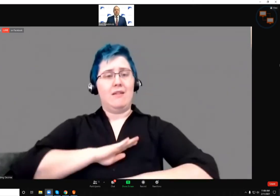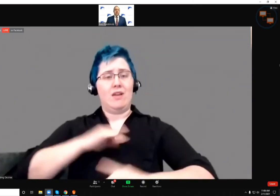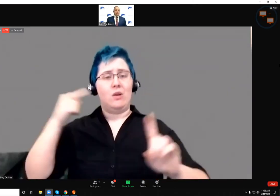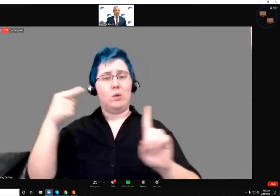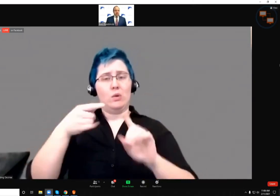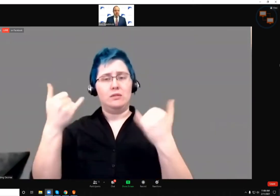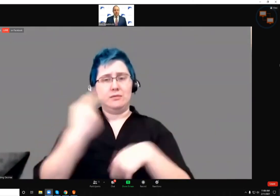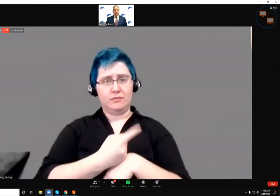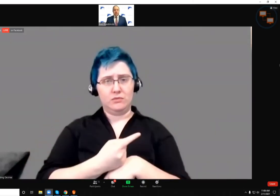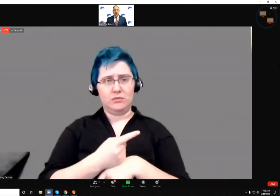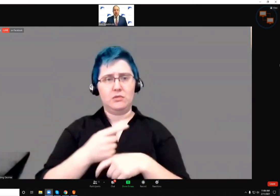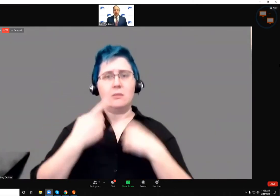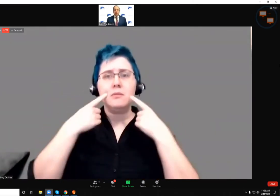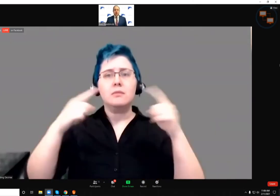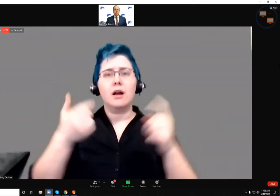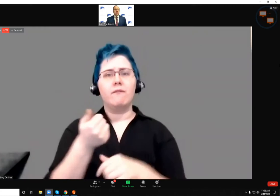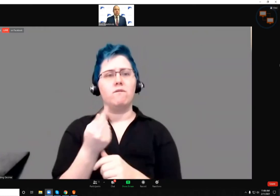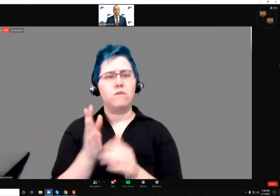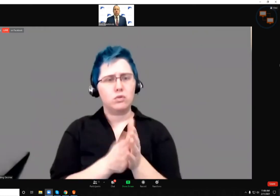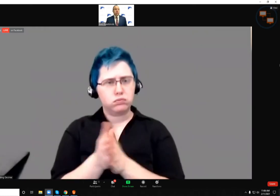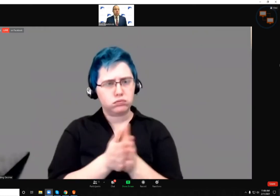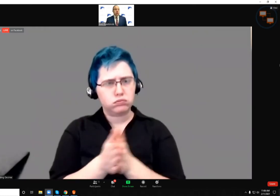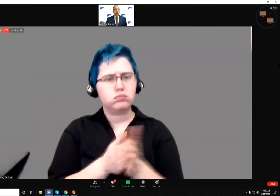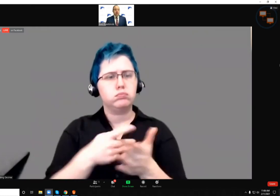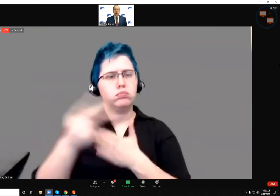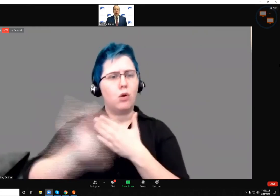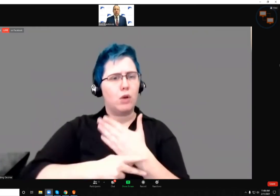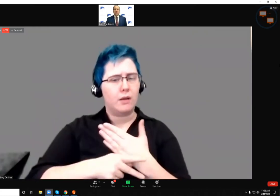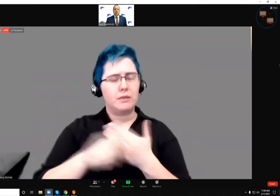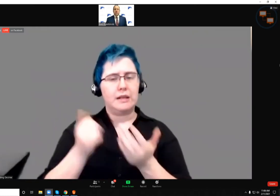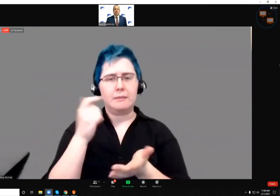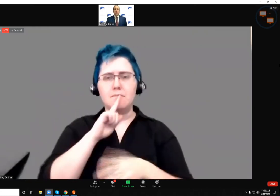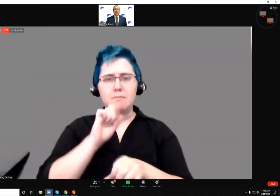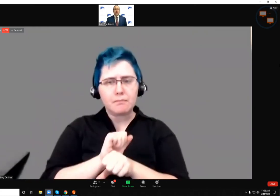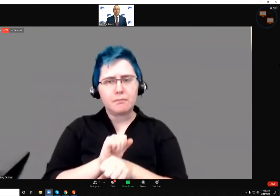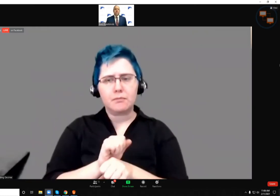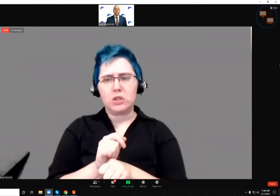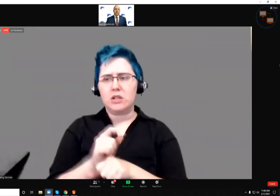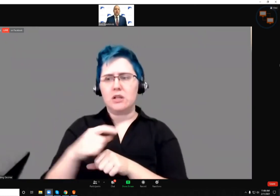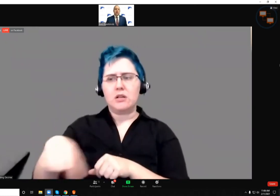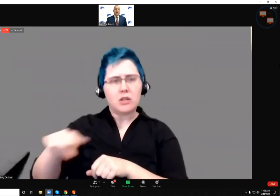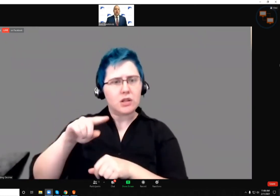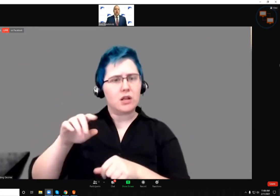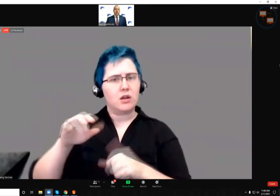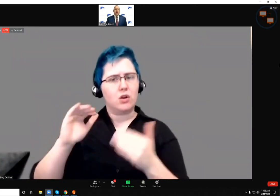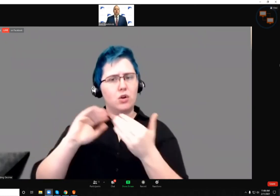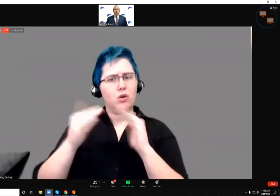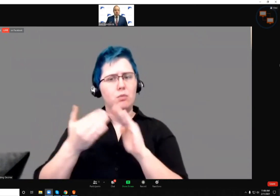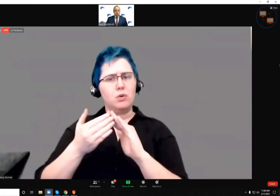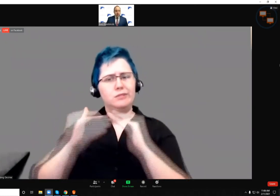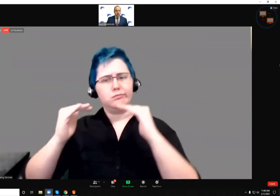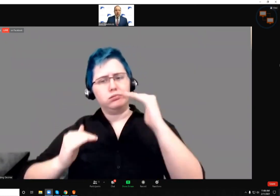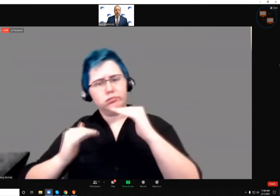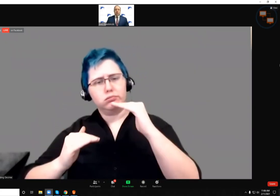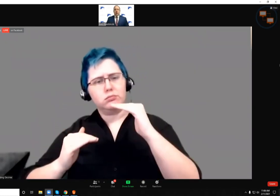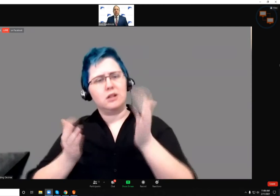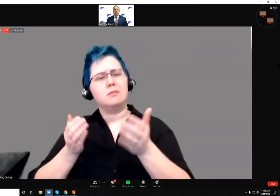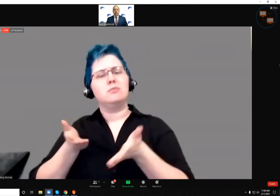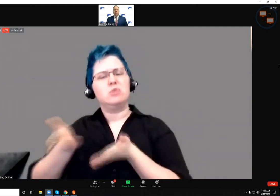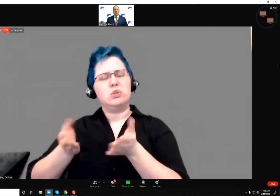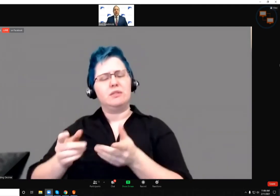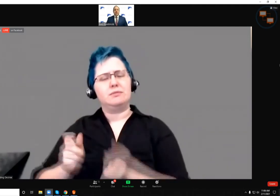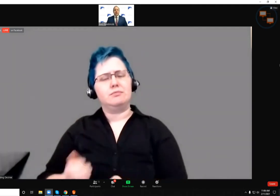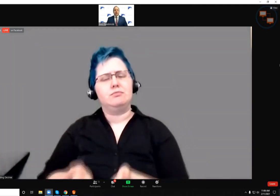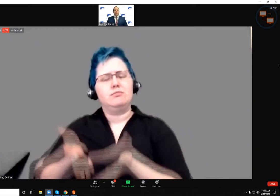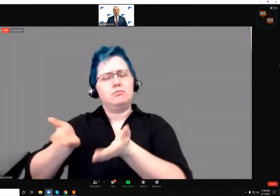announcing several initiatives to guarantee doses for those who are in need and in those underserved communities. So this week, the health department,